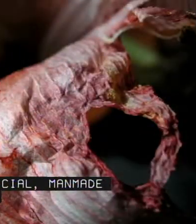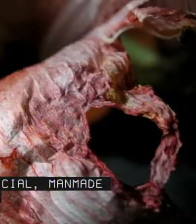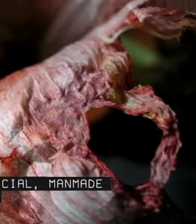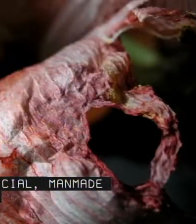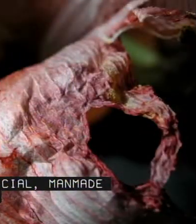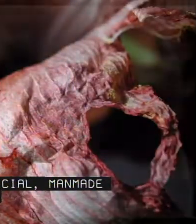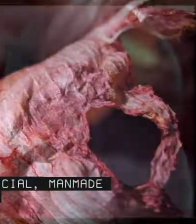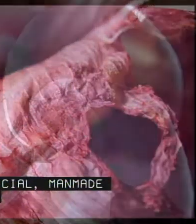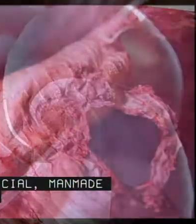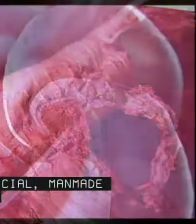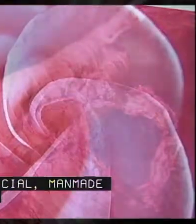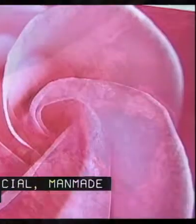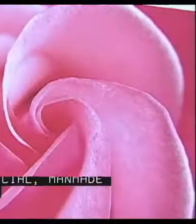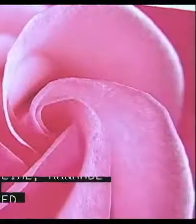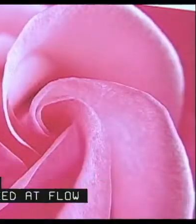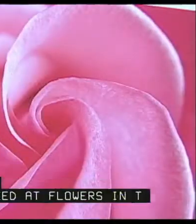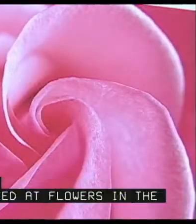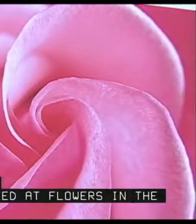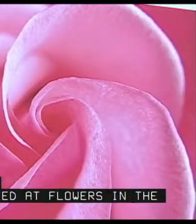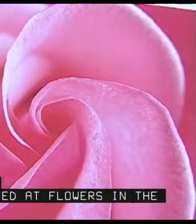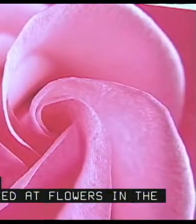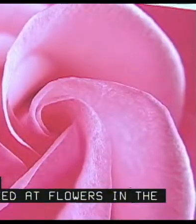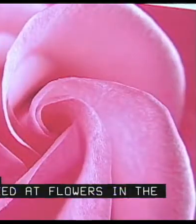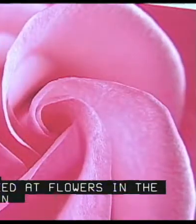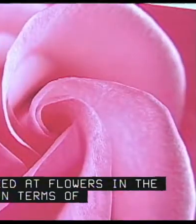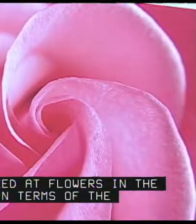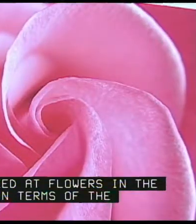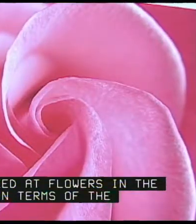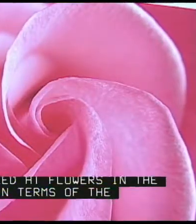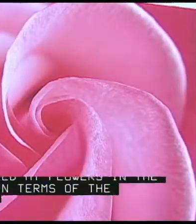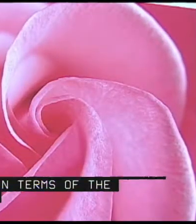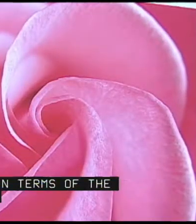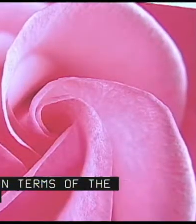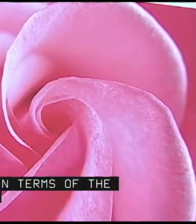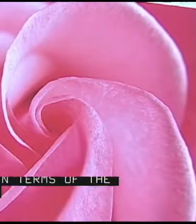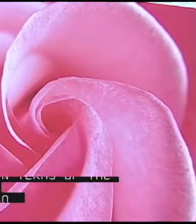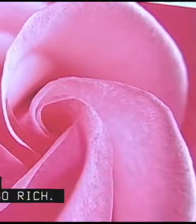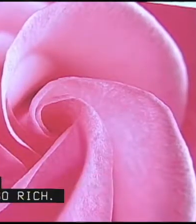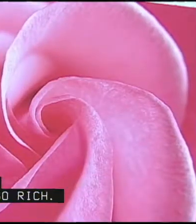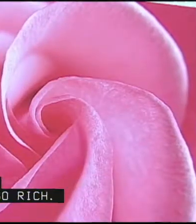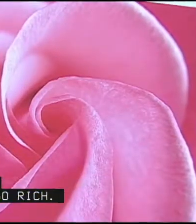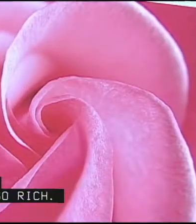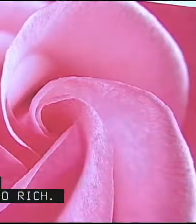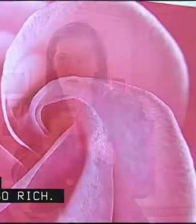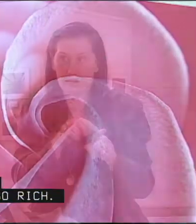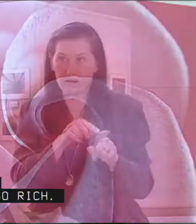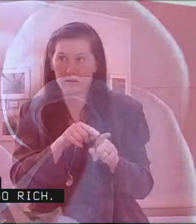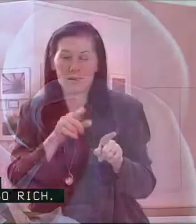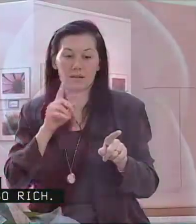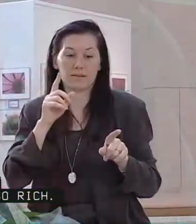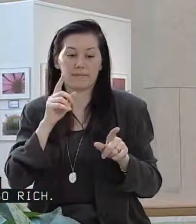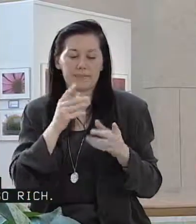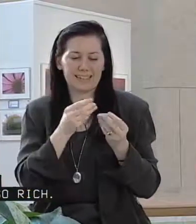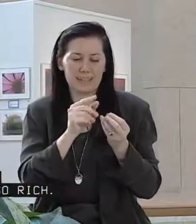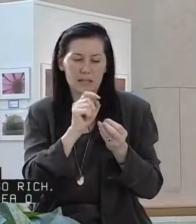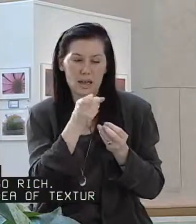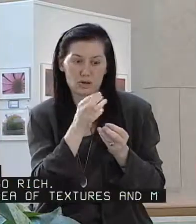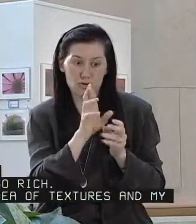-made products. And I looked at flowers in the same way in terms of the textures, they're so rich. So this idea of